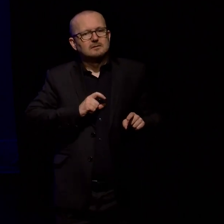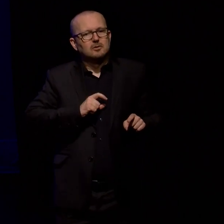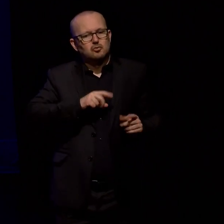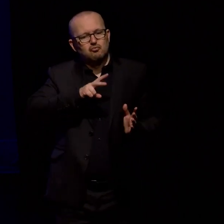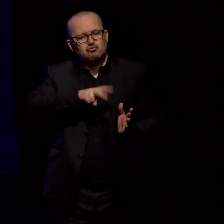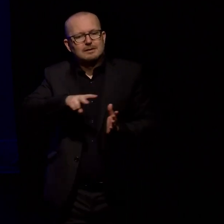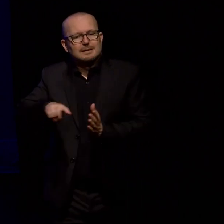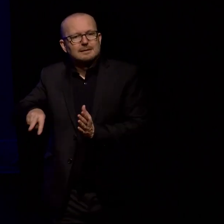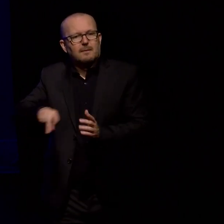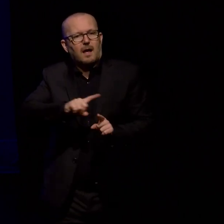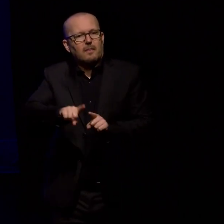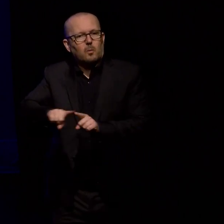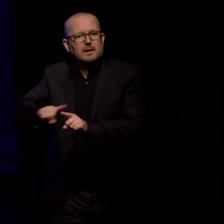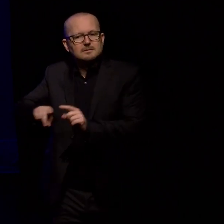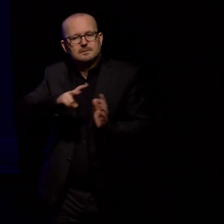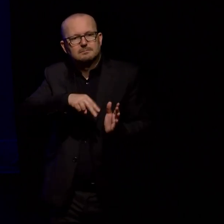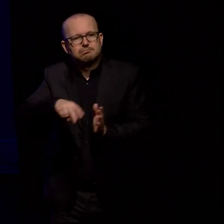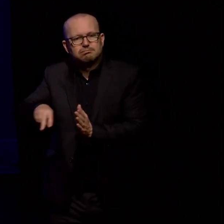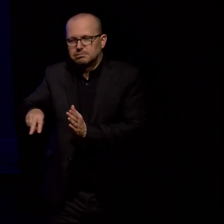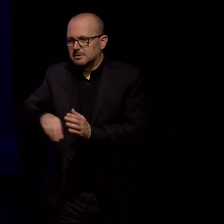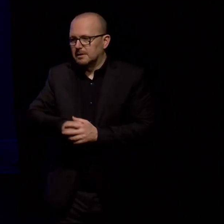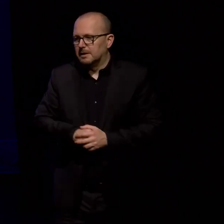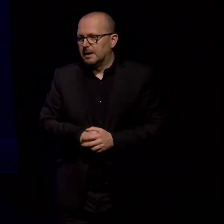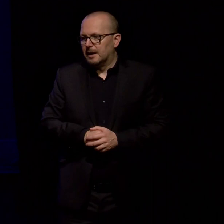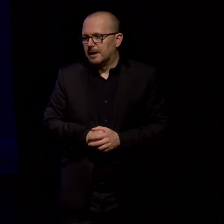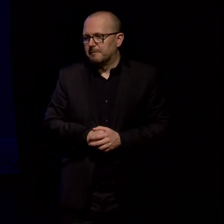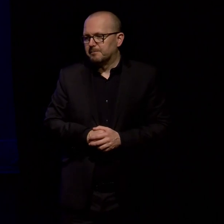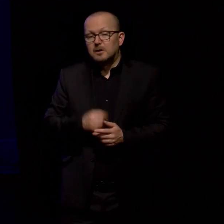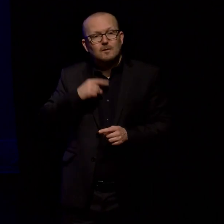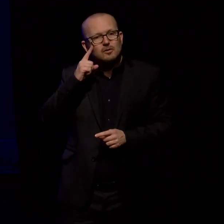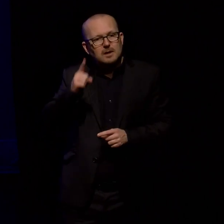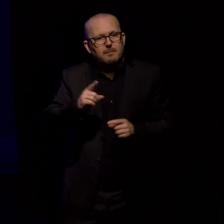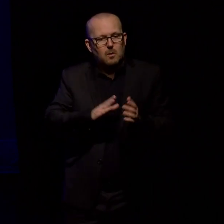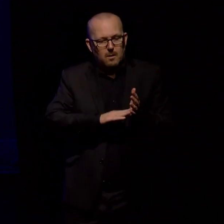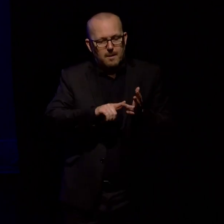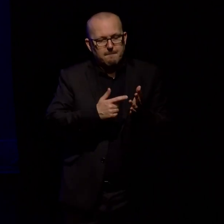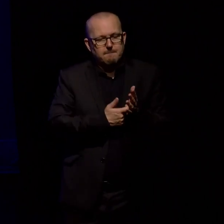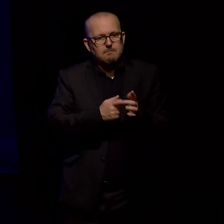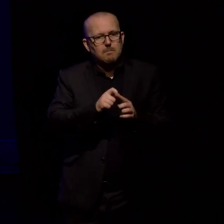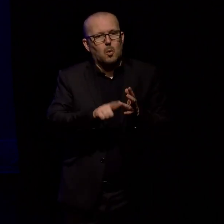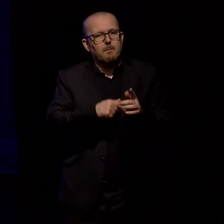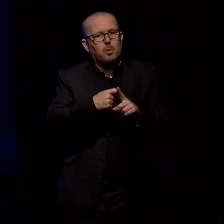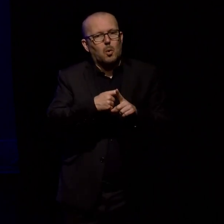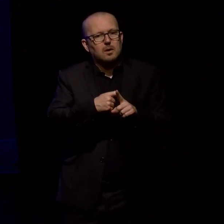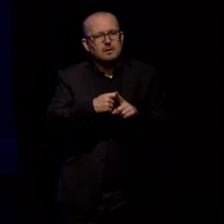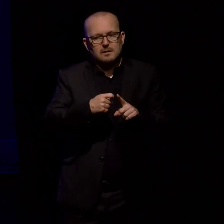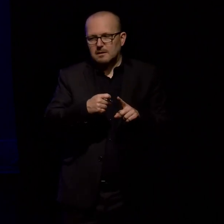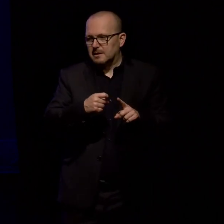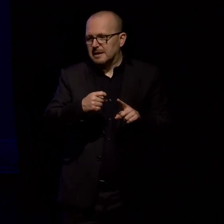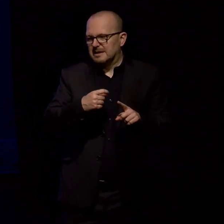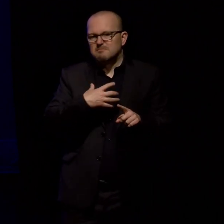start seeing things like the way that the moopork is roughly in with the is actually kind of a distribution of remaining